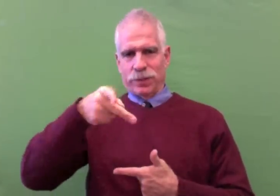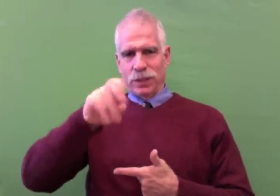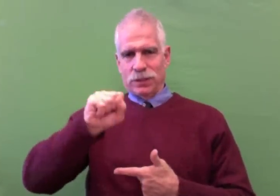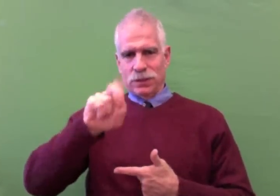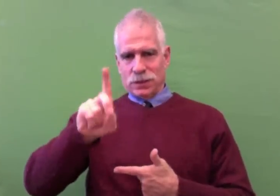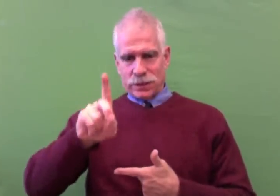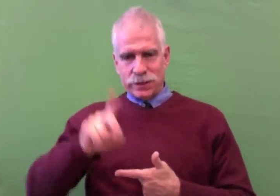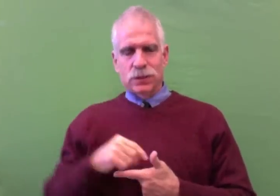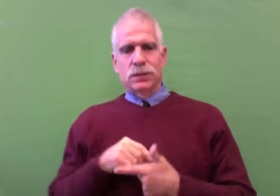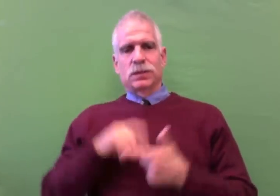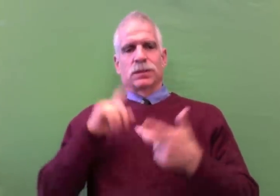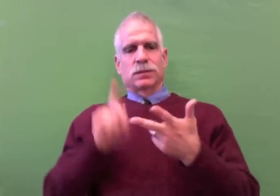Pennsylvania School for the Deaf.